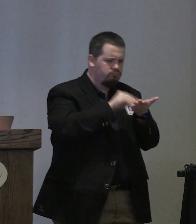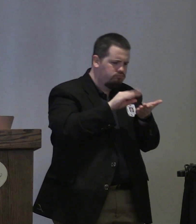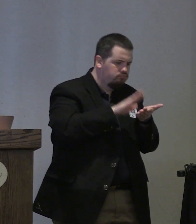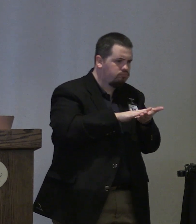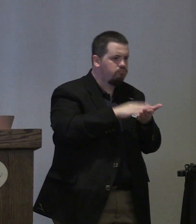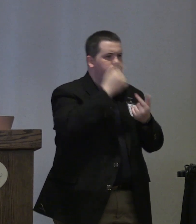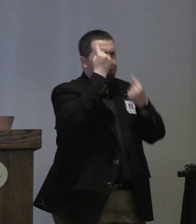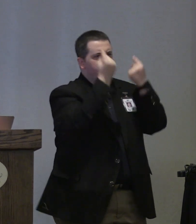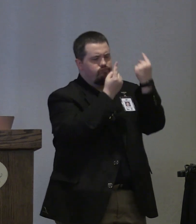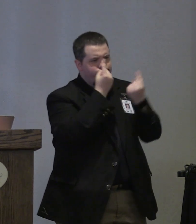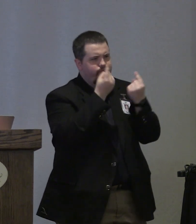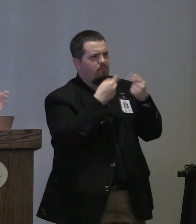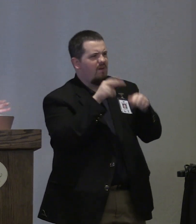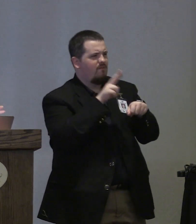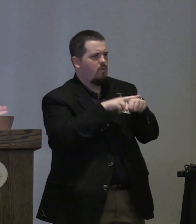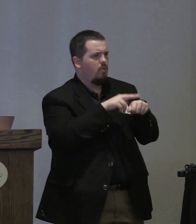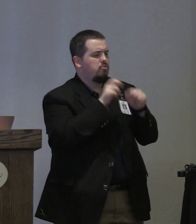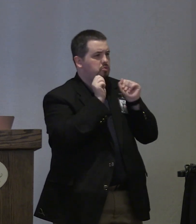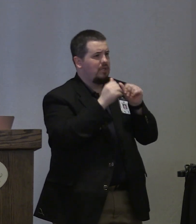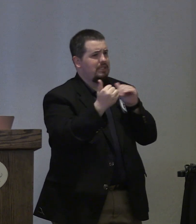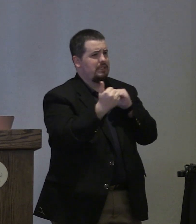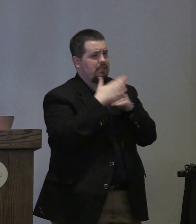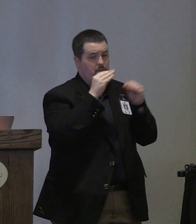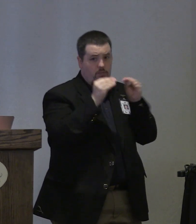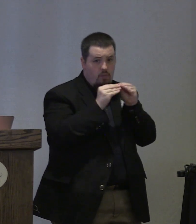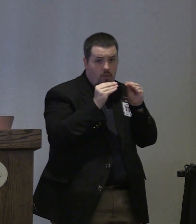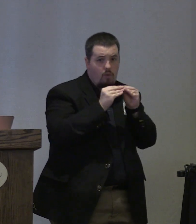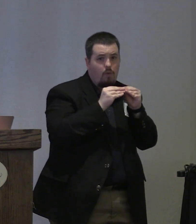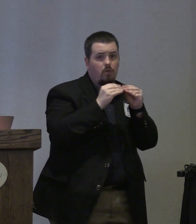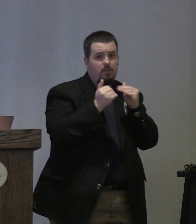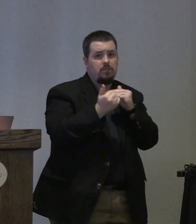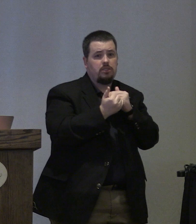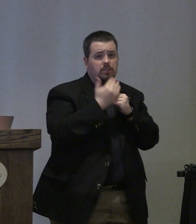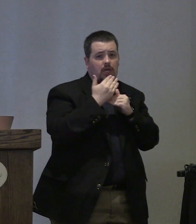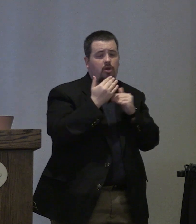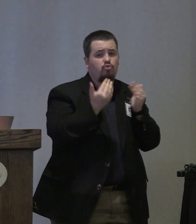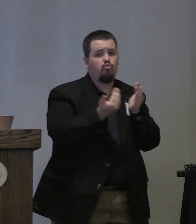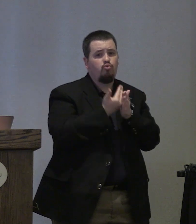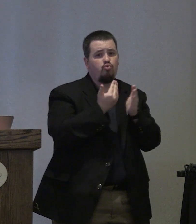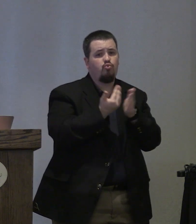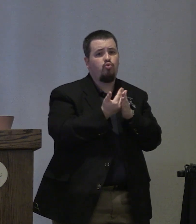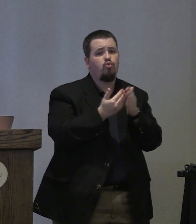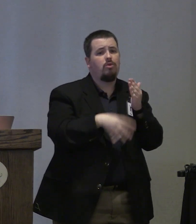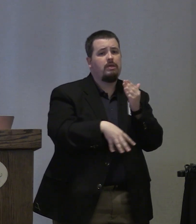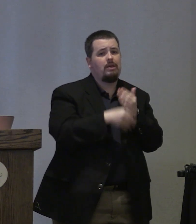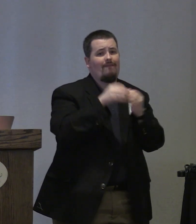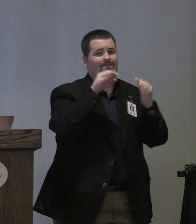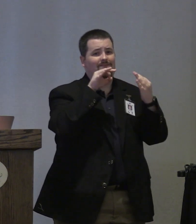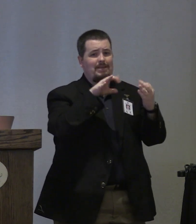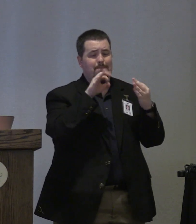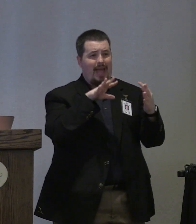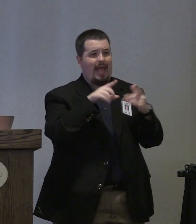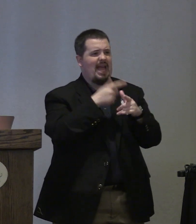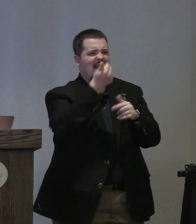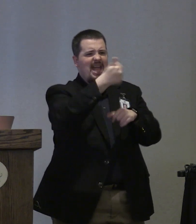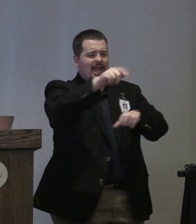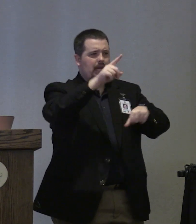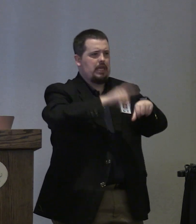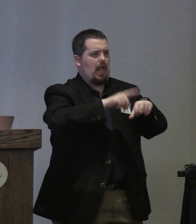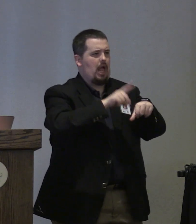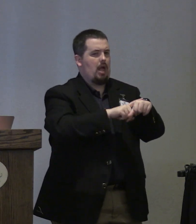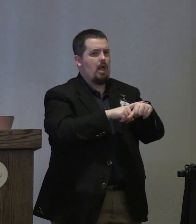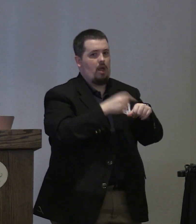in consideration of course you can send us more you can send us new additional feedback at any time